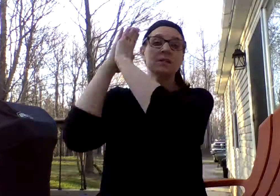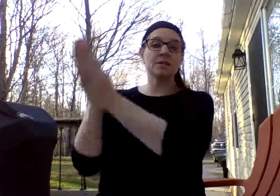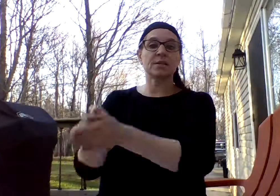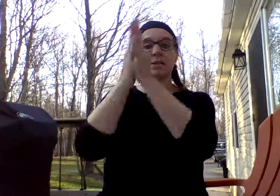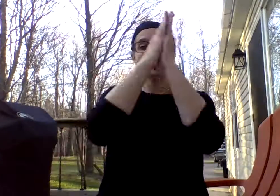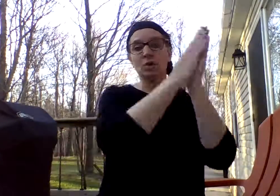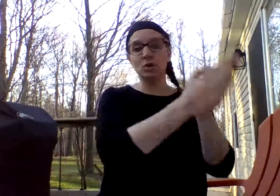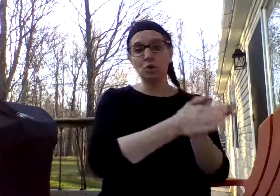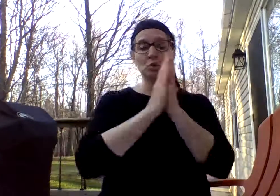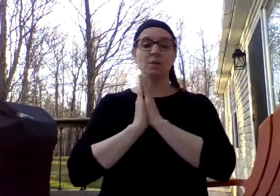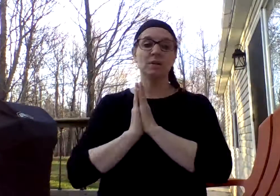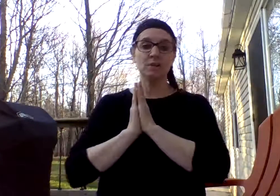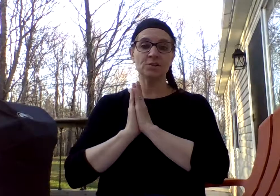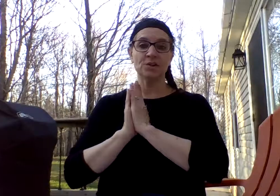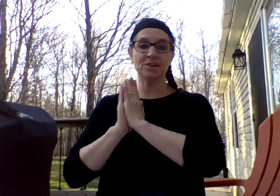T, U. Your turn.